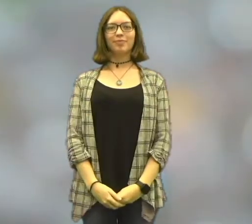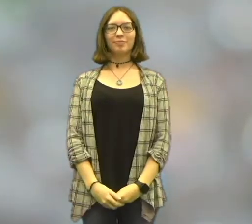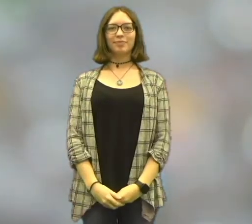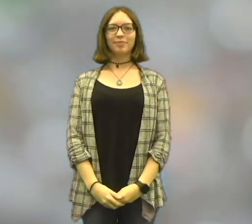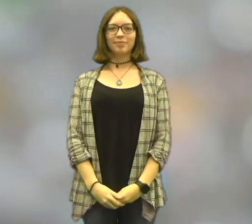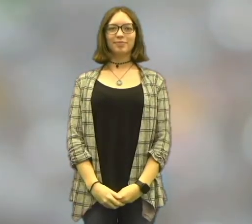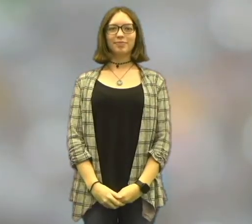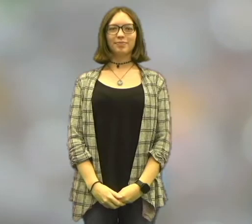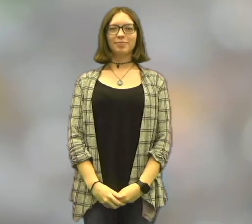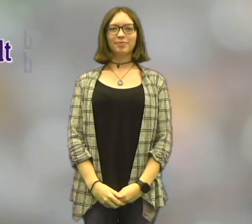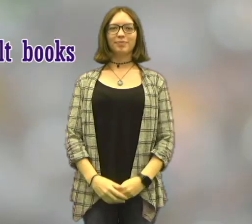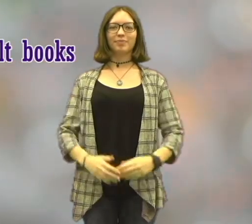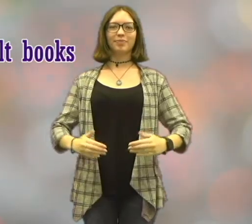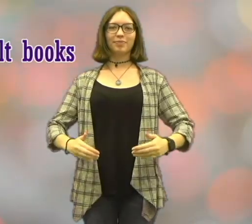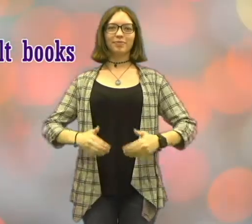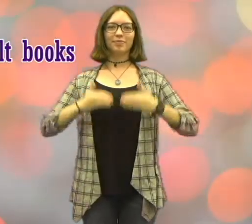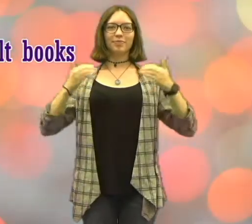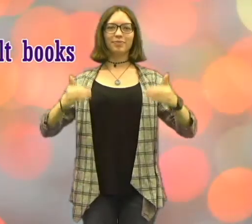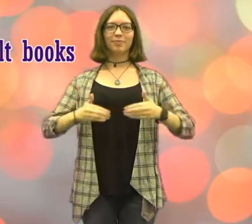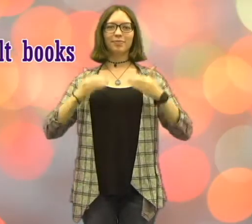This is being of for You're going to take your finger to